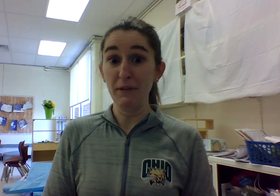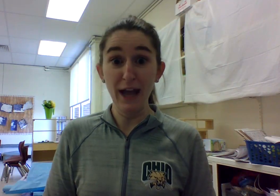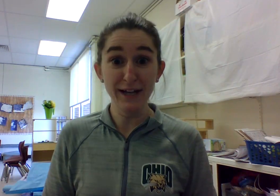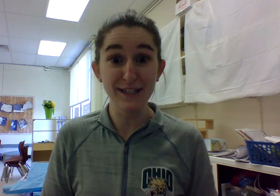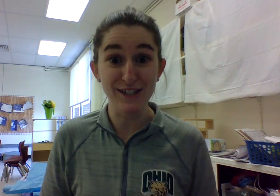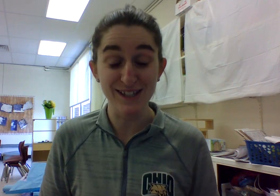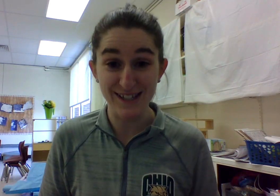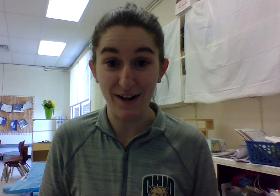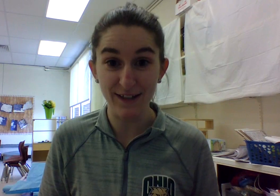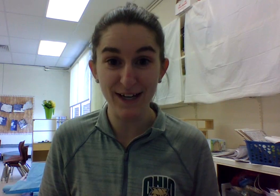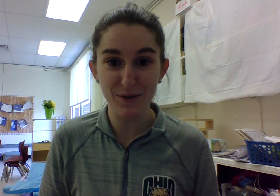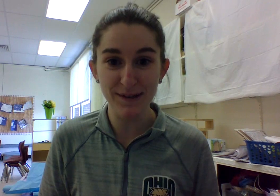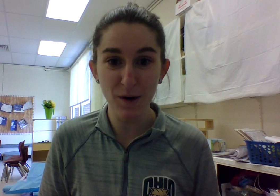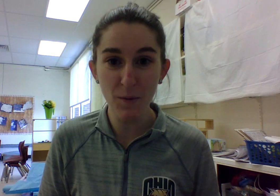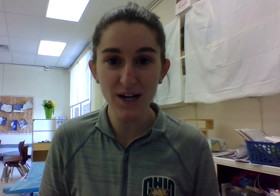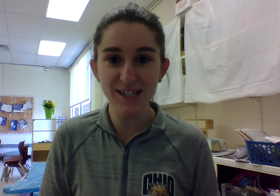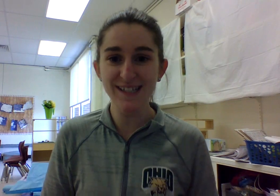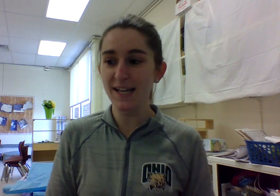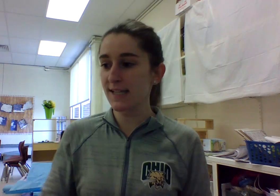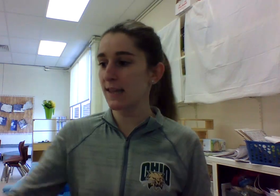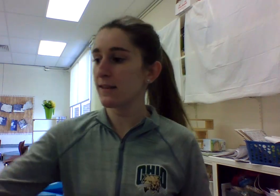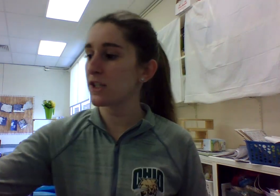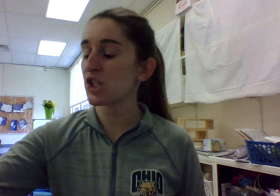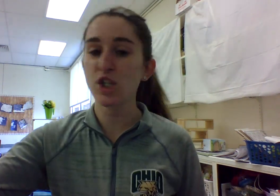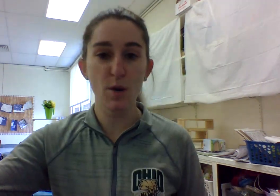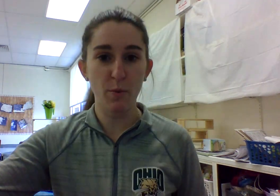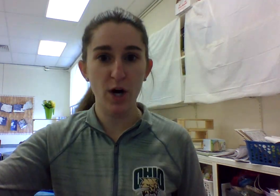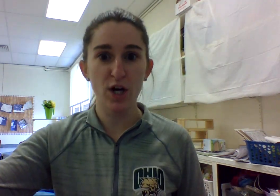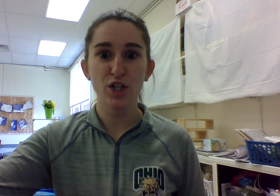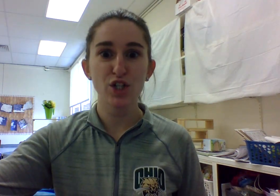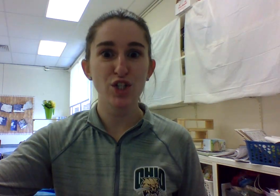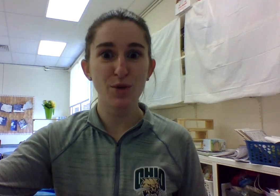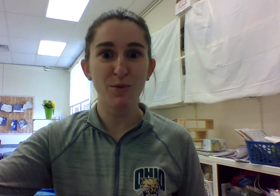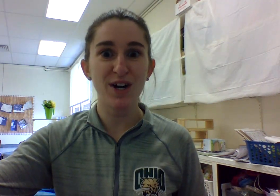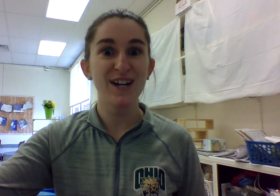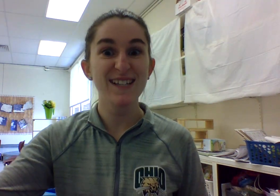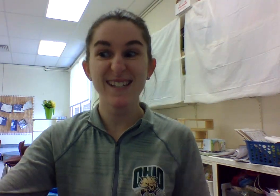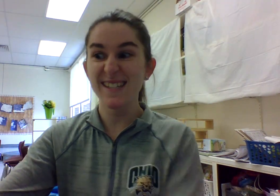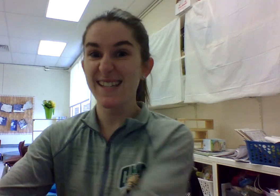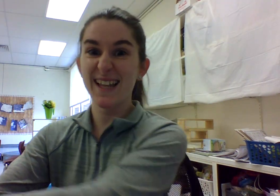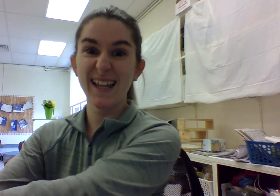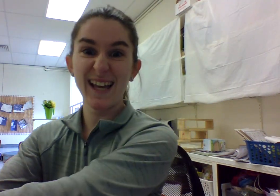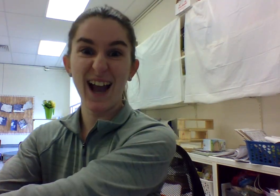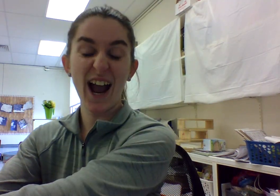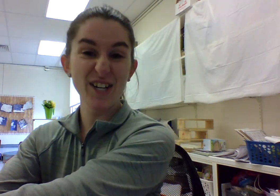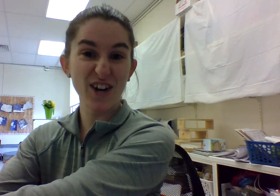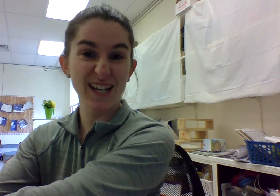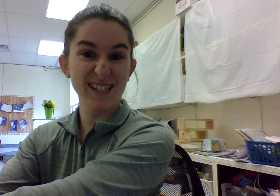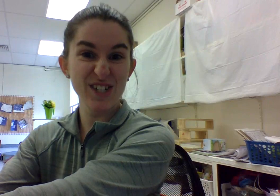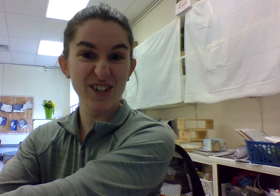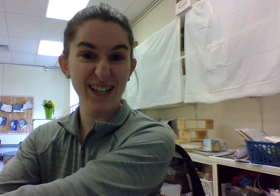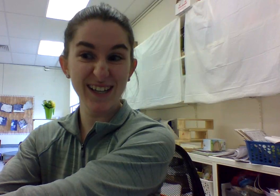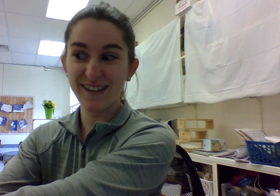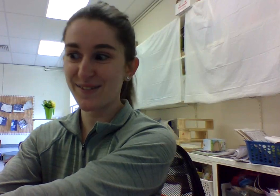That doesn't sound like a real word, does it? Super, super silly. I tried to trick you.